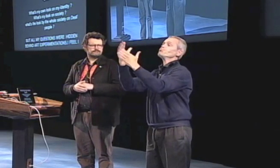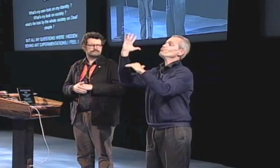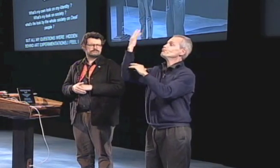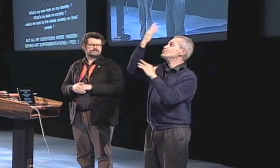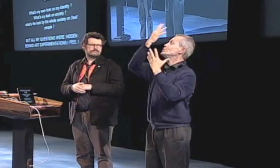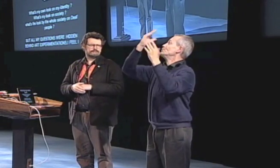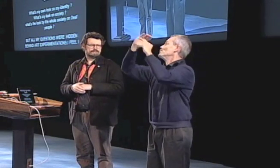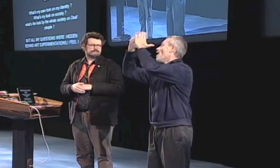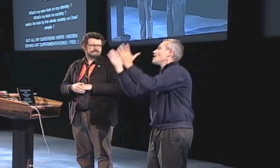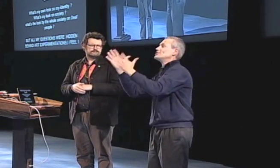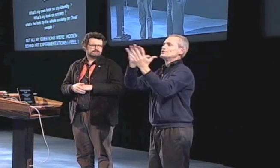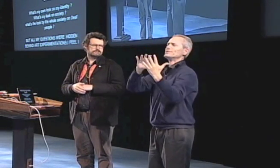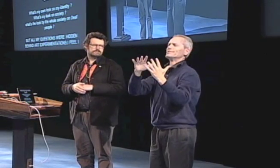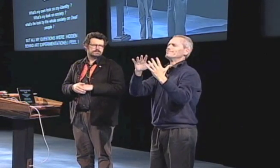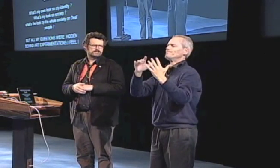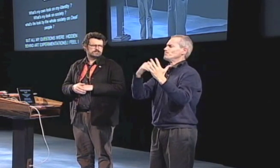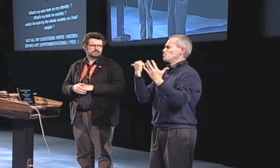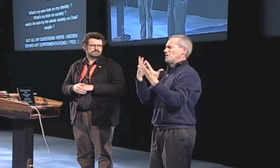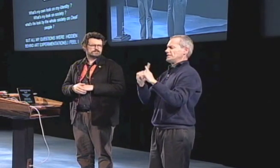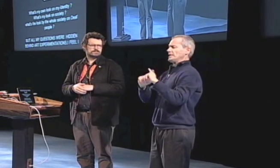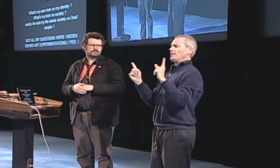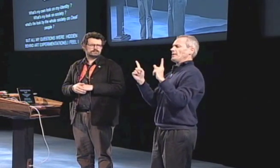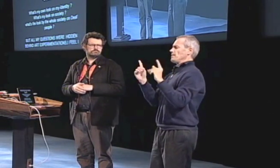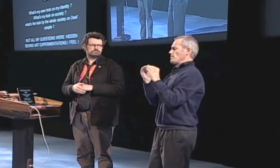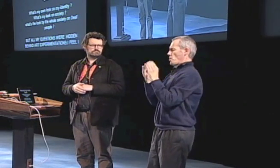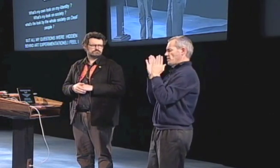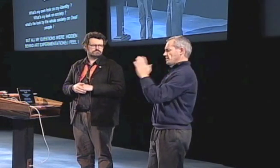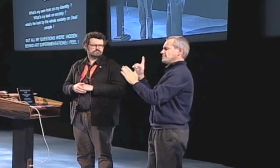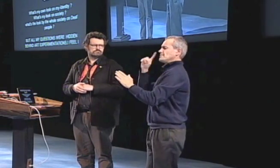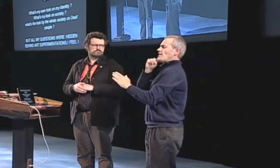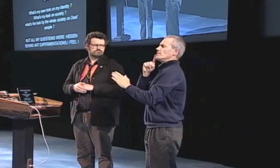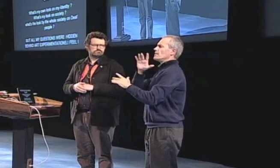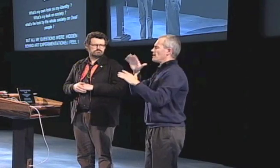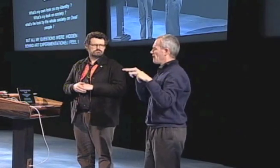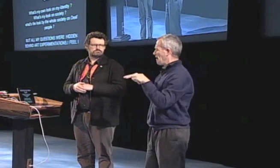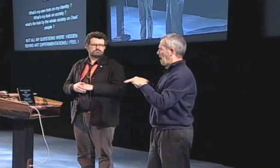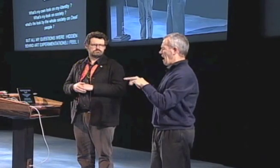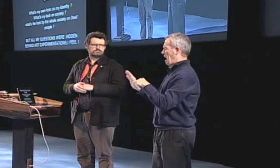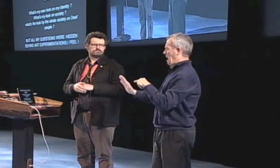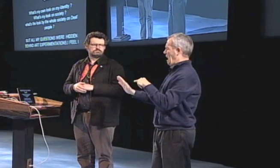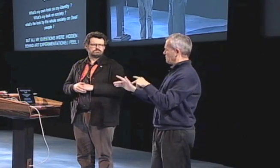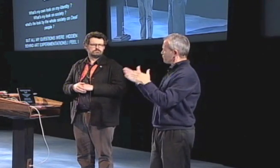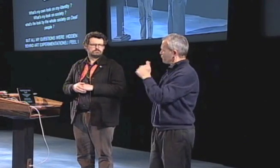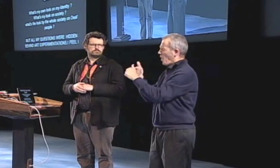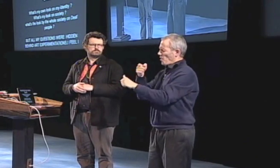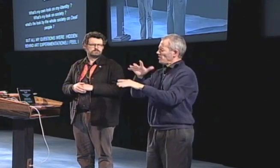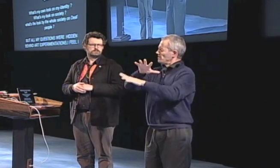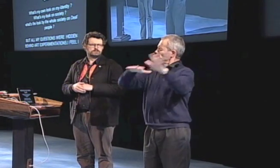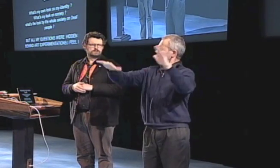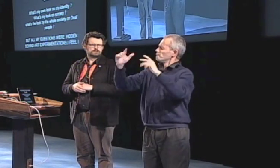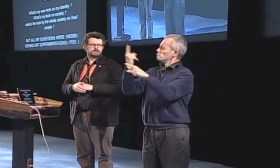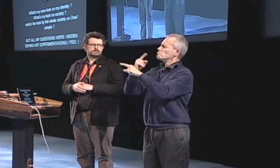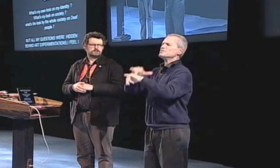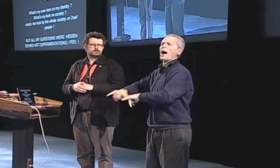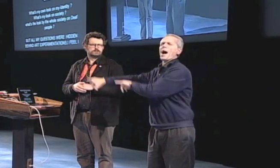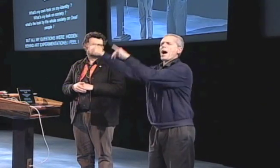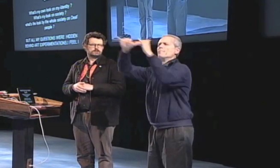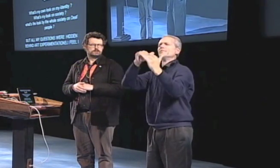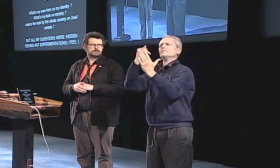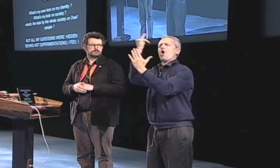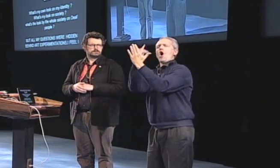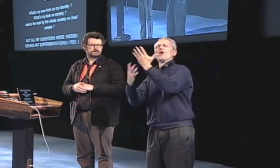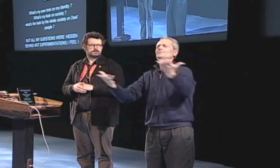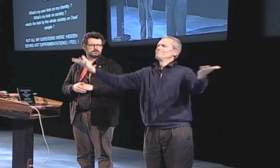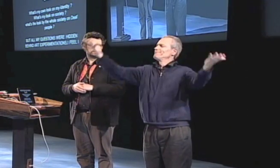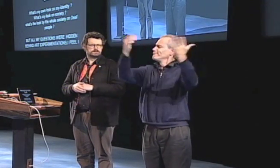that art is a universal medium. And people paint and sculpt and have all different views of what art is. But